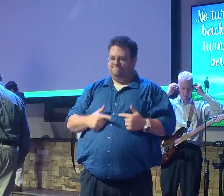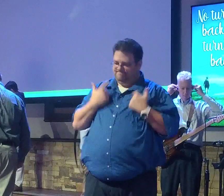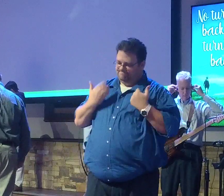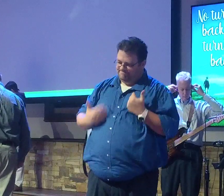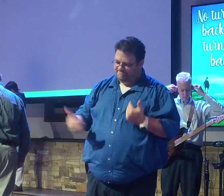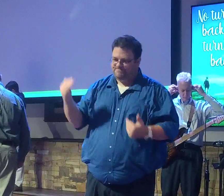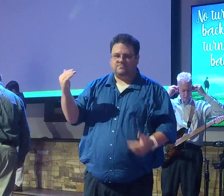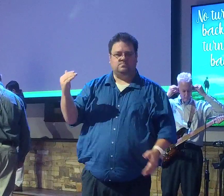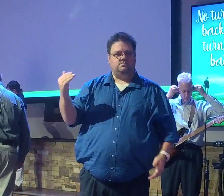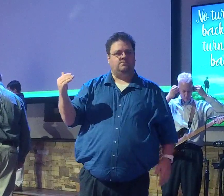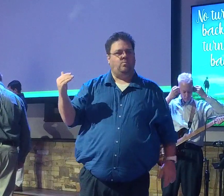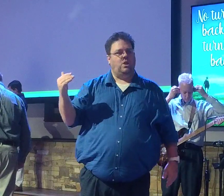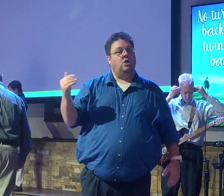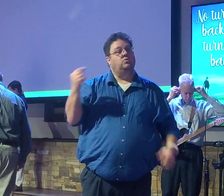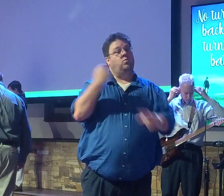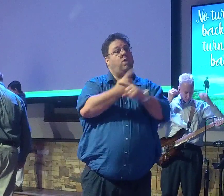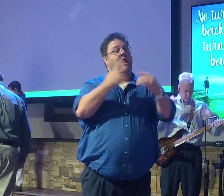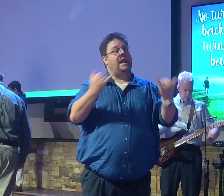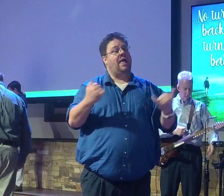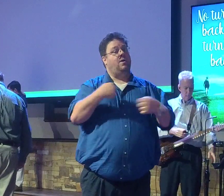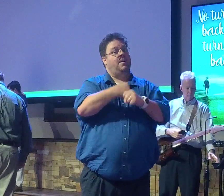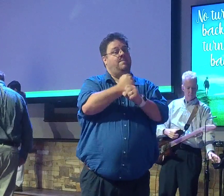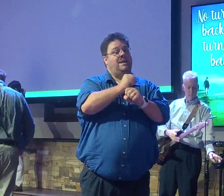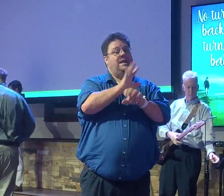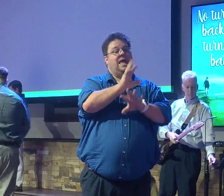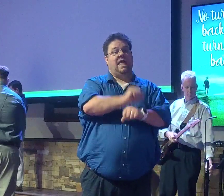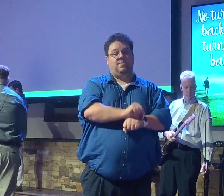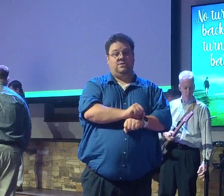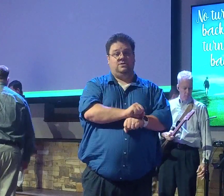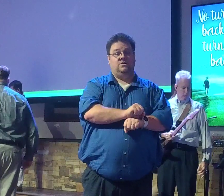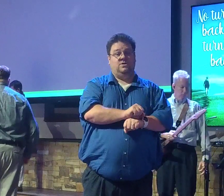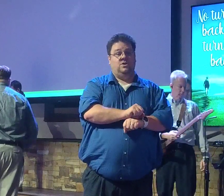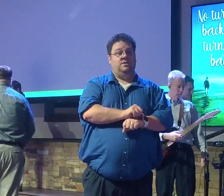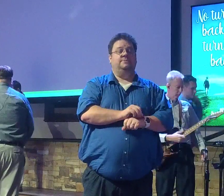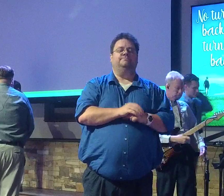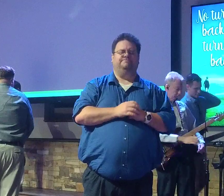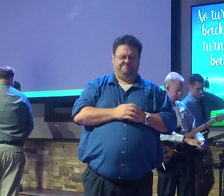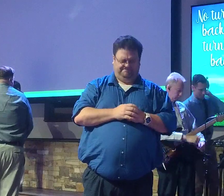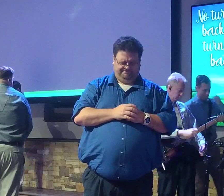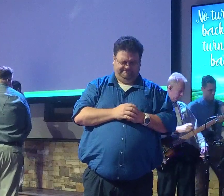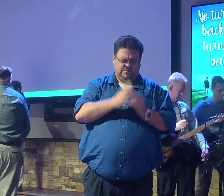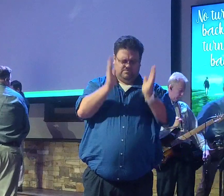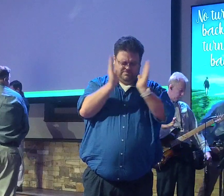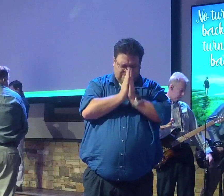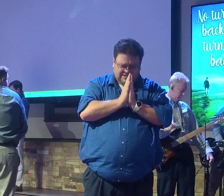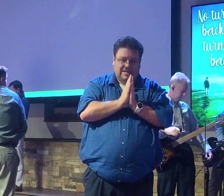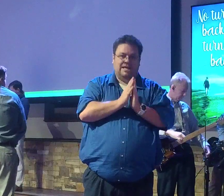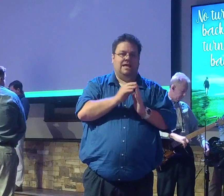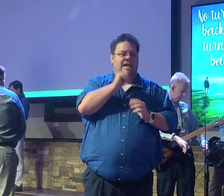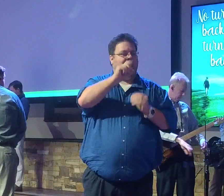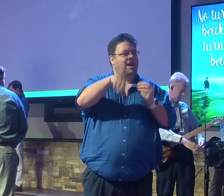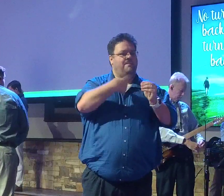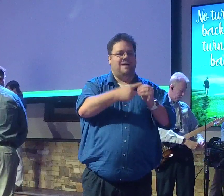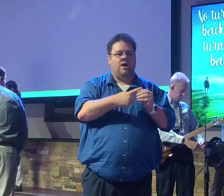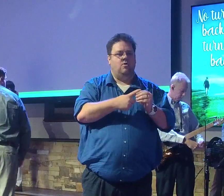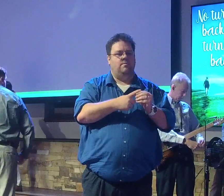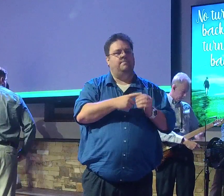So right now, make that a habit that when I have you bow your head and close your eyes, it's not about lunch. It's not about